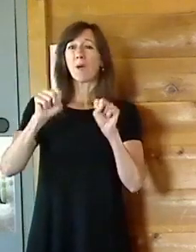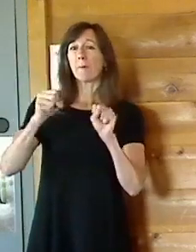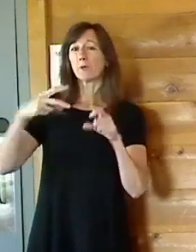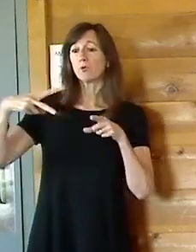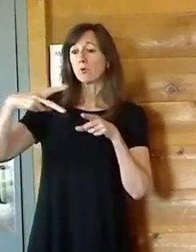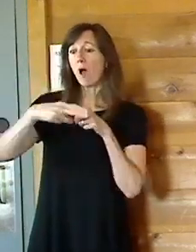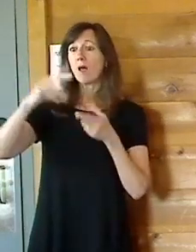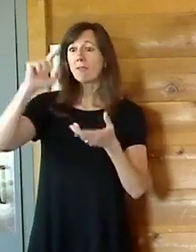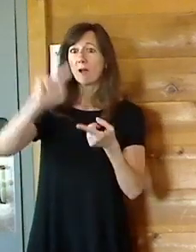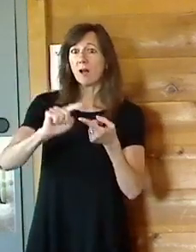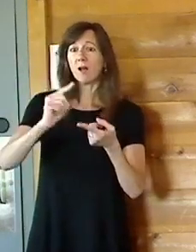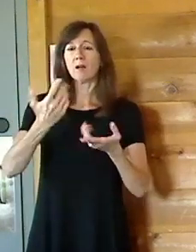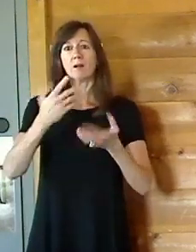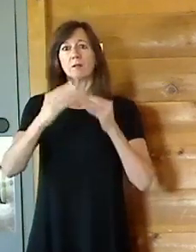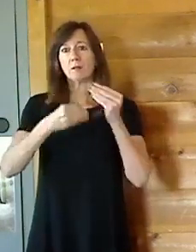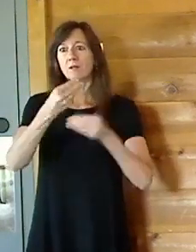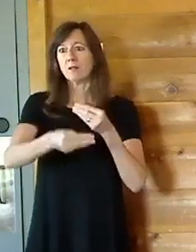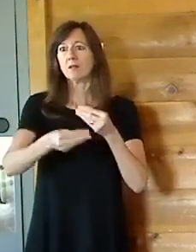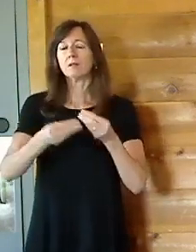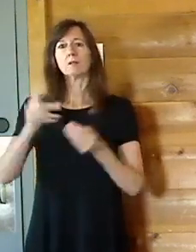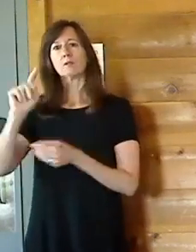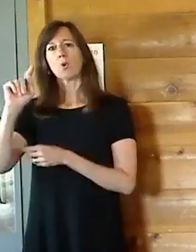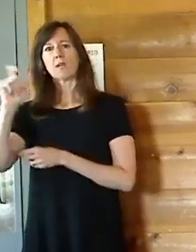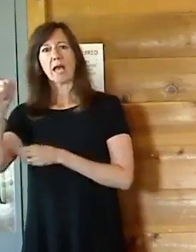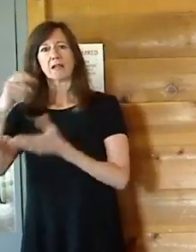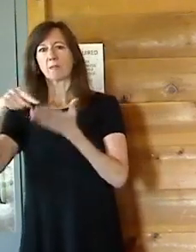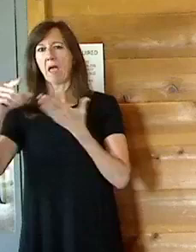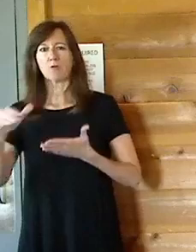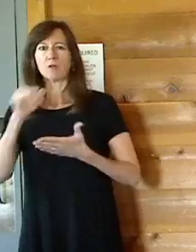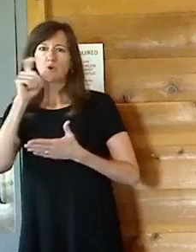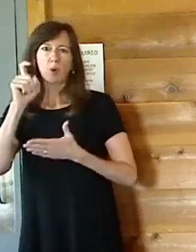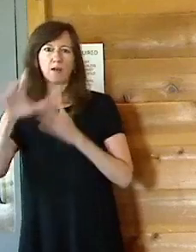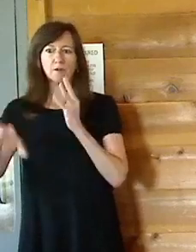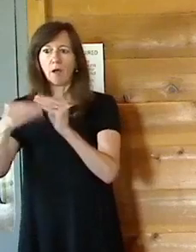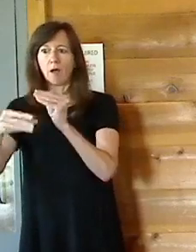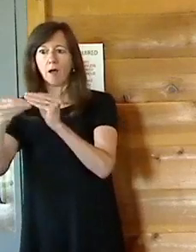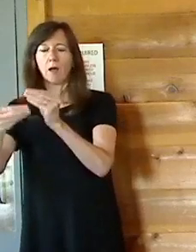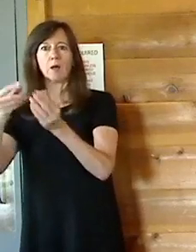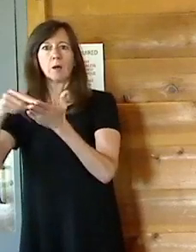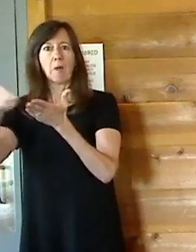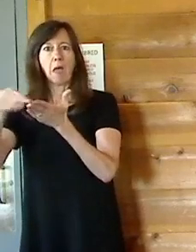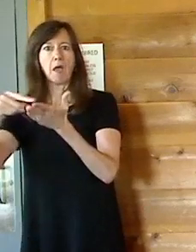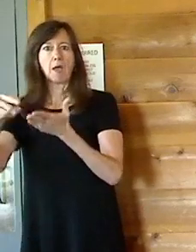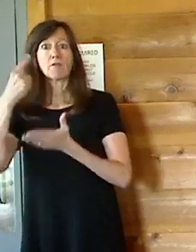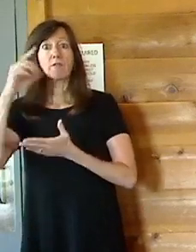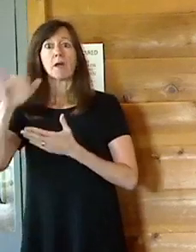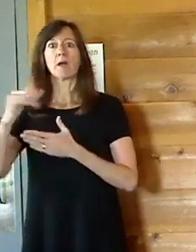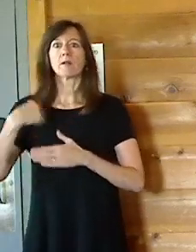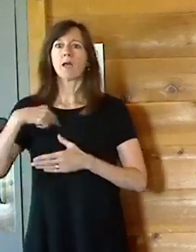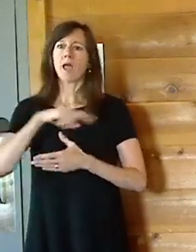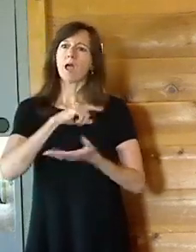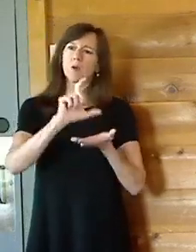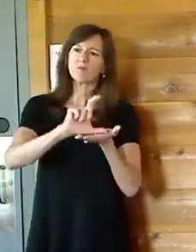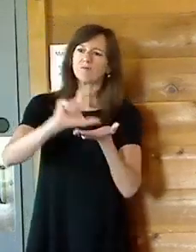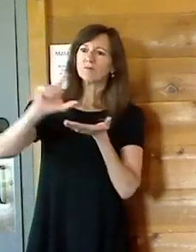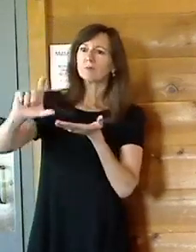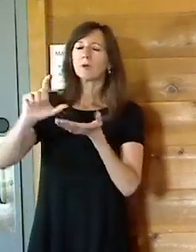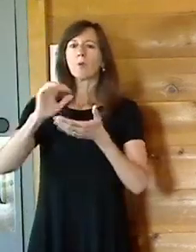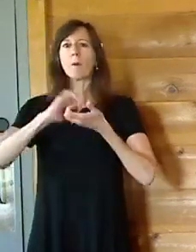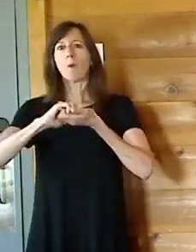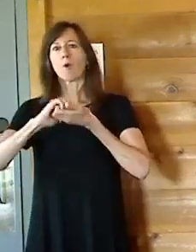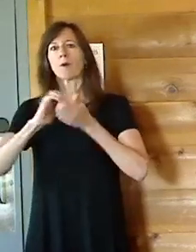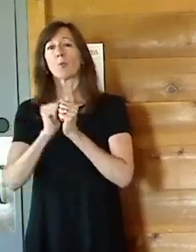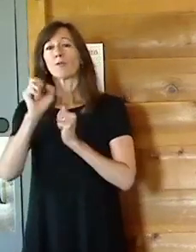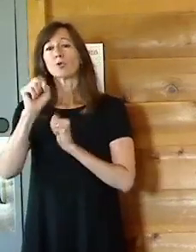don't support, but taxpayers don't pay for any of operational expense at the airport. And we've made major investments by partnering with SUNY and Dutchess Community College.